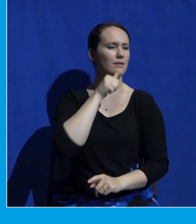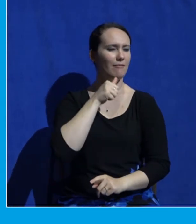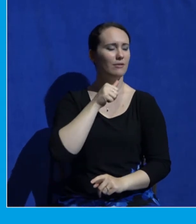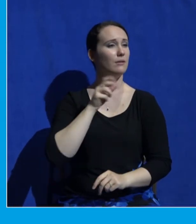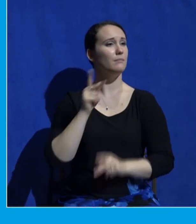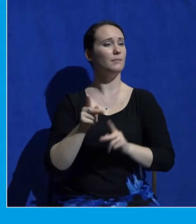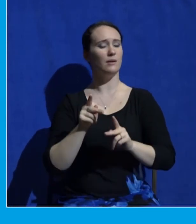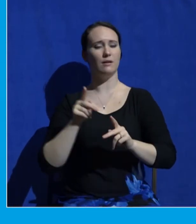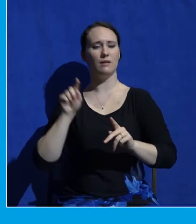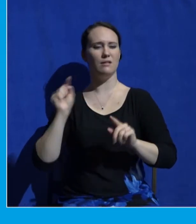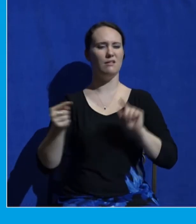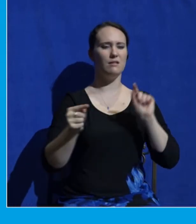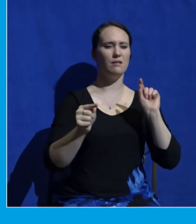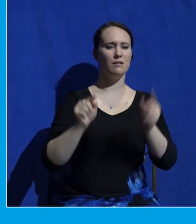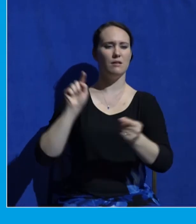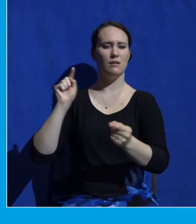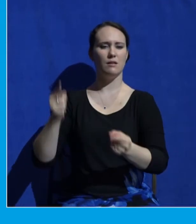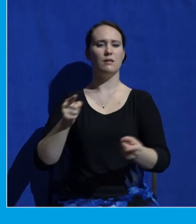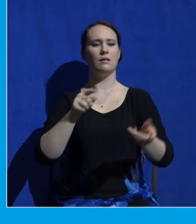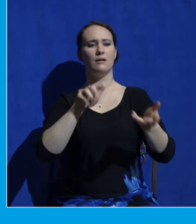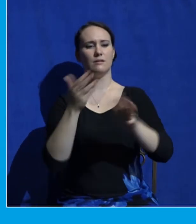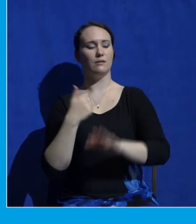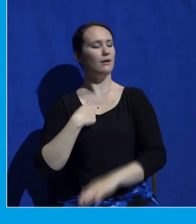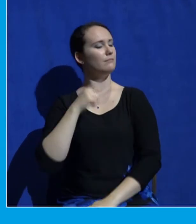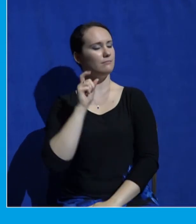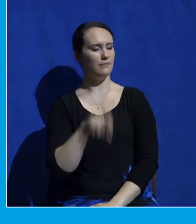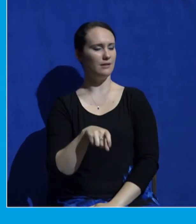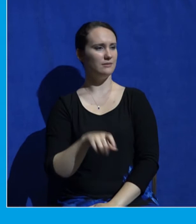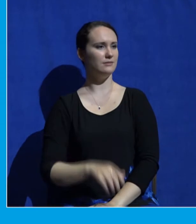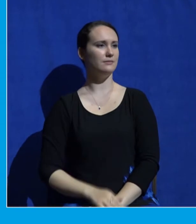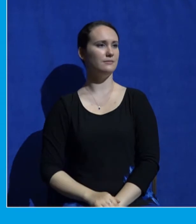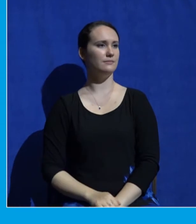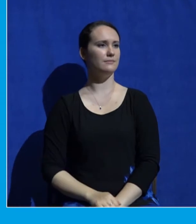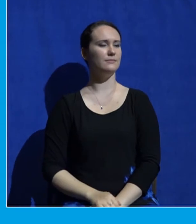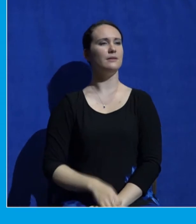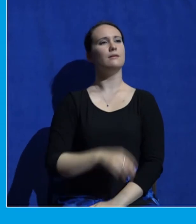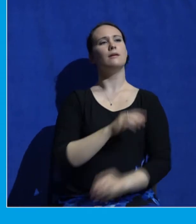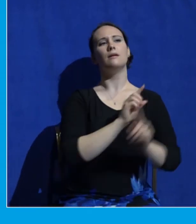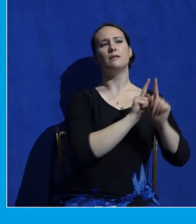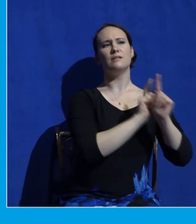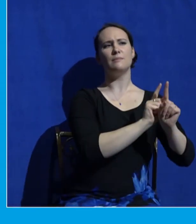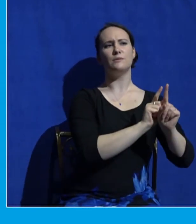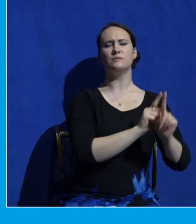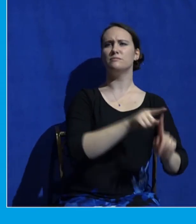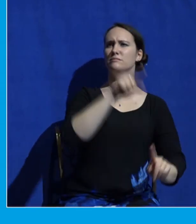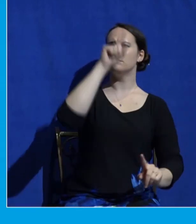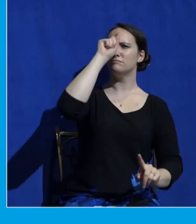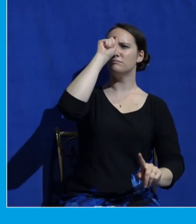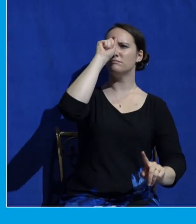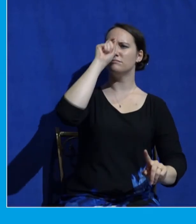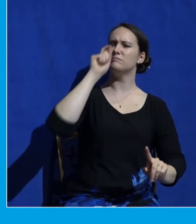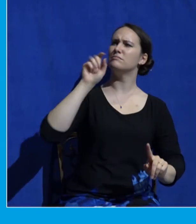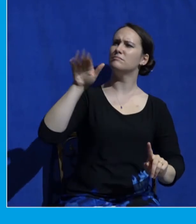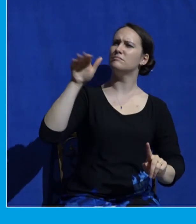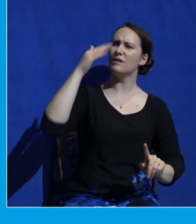and they start talking about Elijah here at the same time. Elijah coming, Elijah coming,